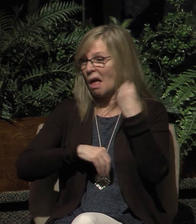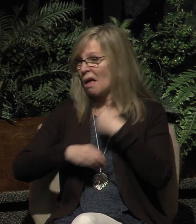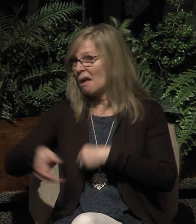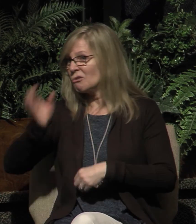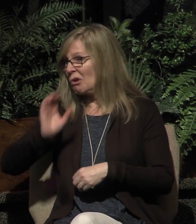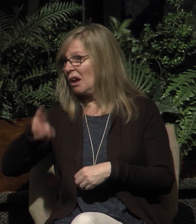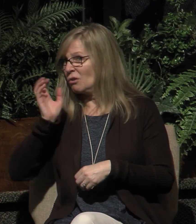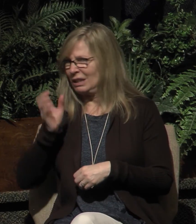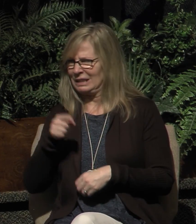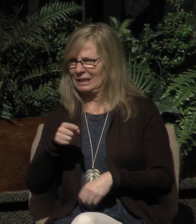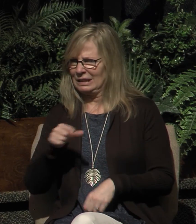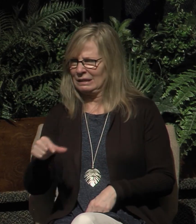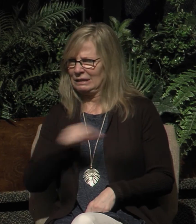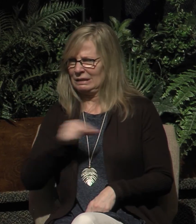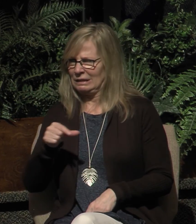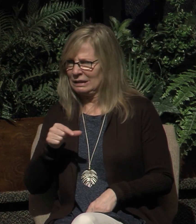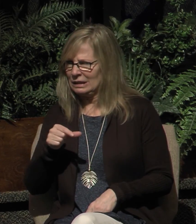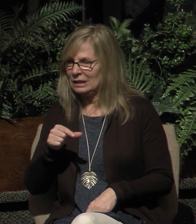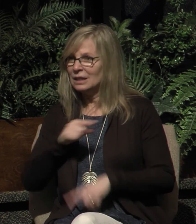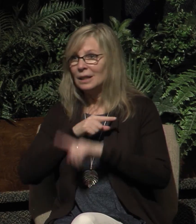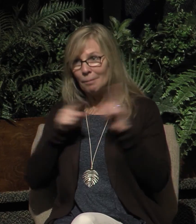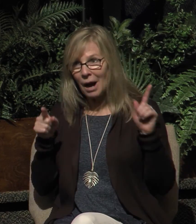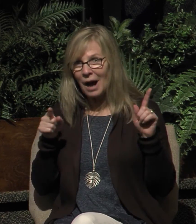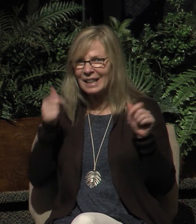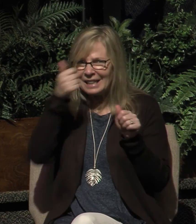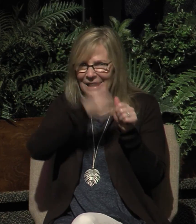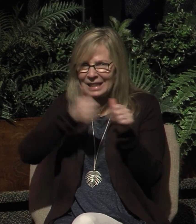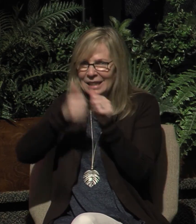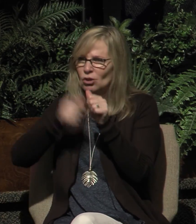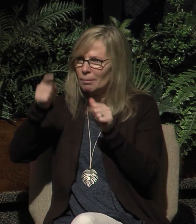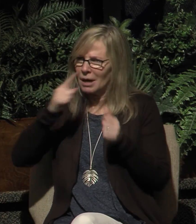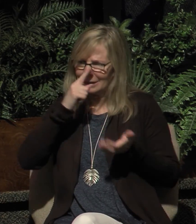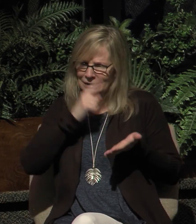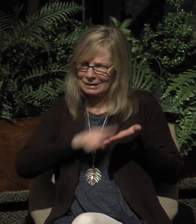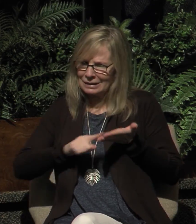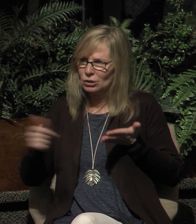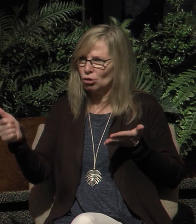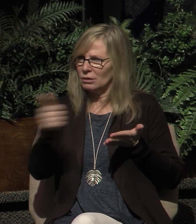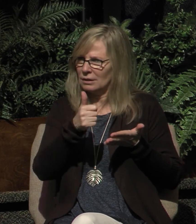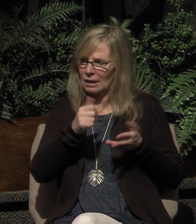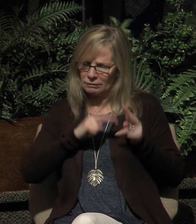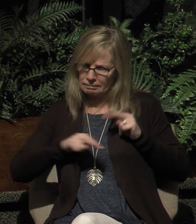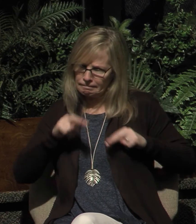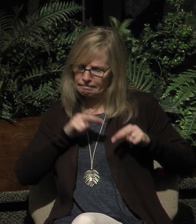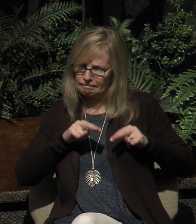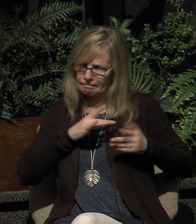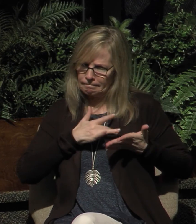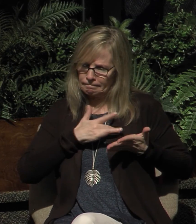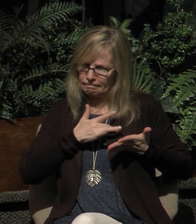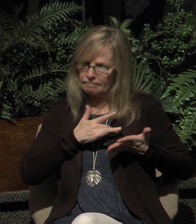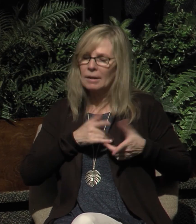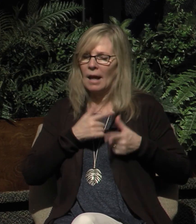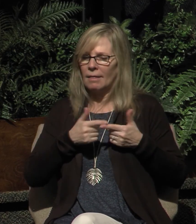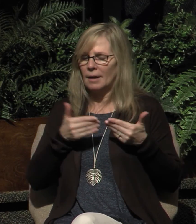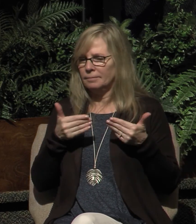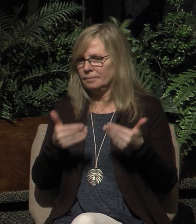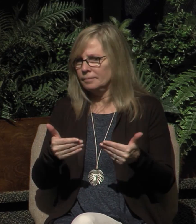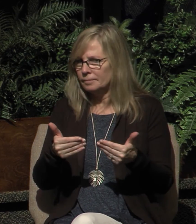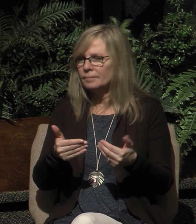and the blood of the Lord but a man must examine himself and in so doing he is to eat of the bread and drink of the cup for he who eats and drinks